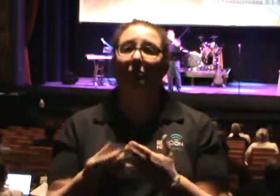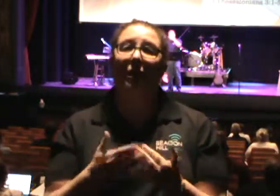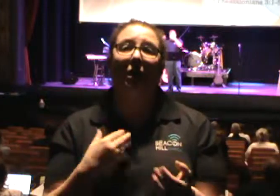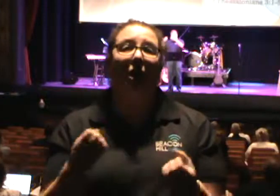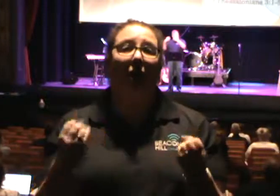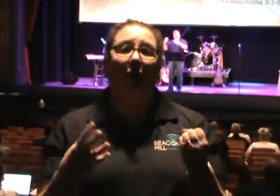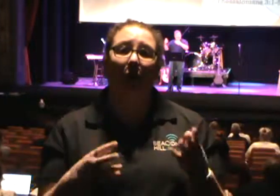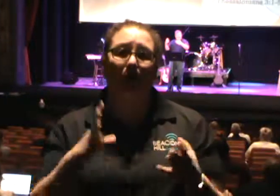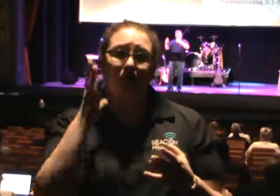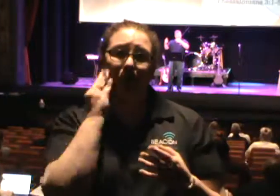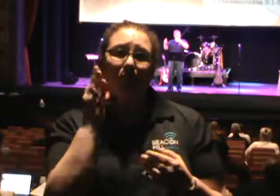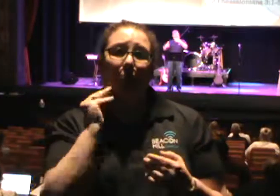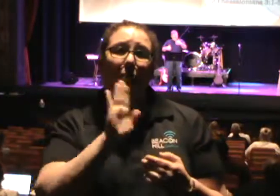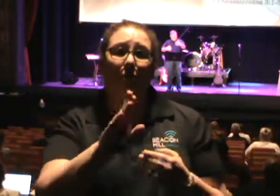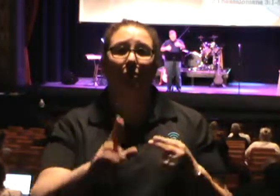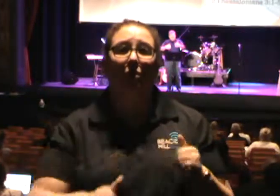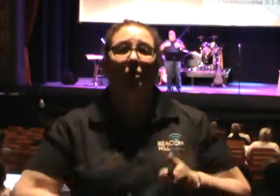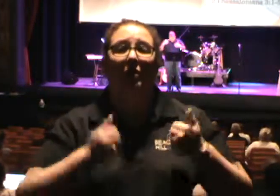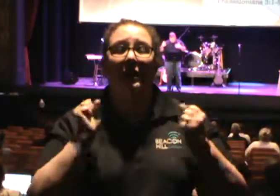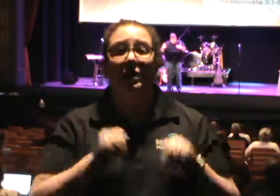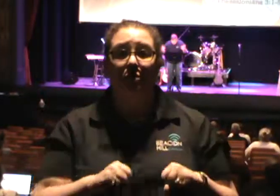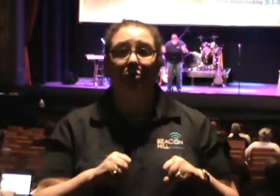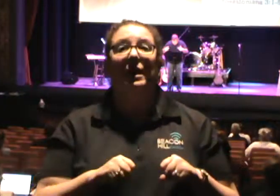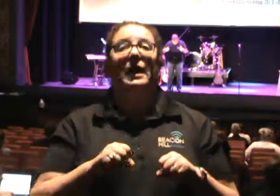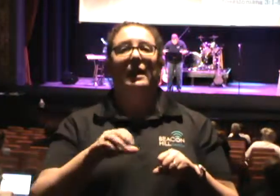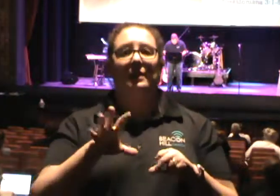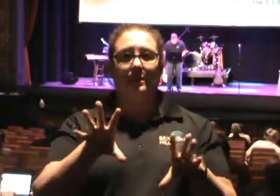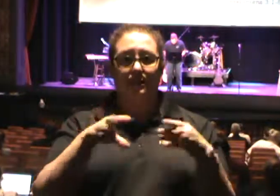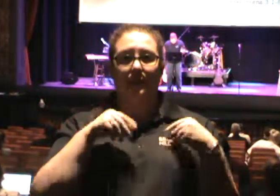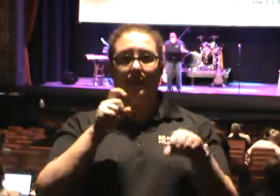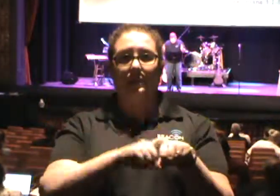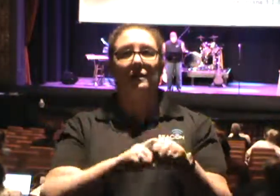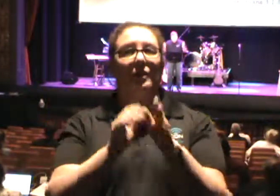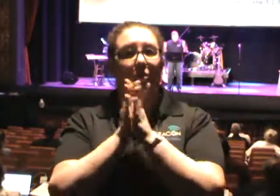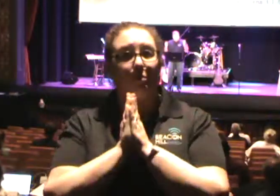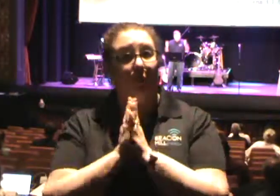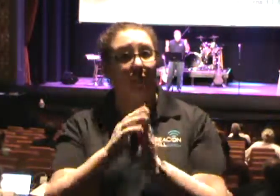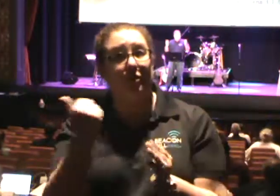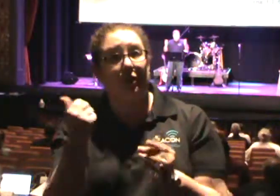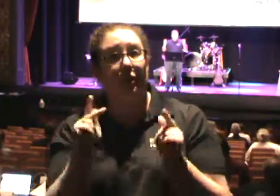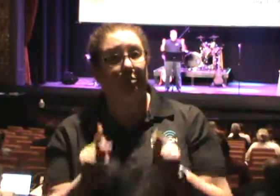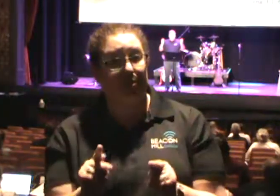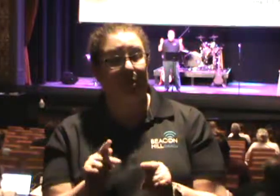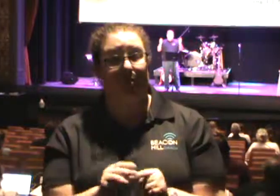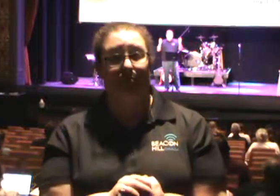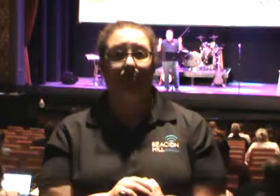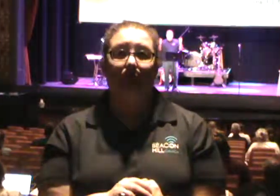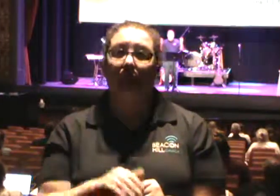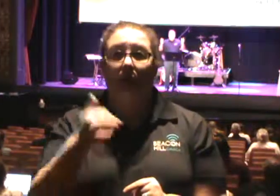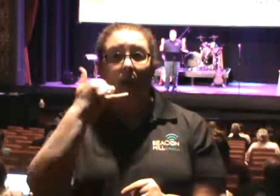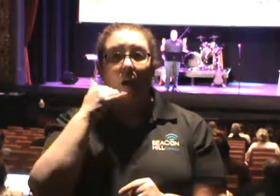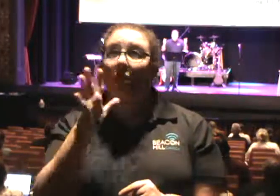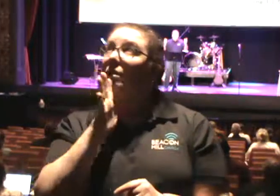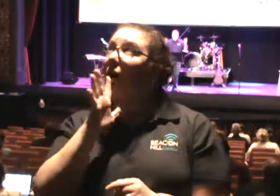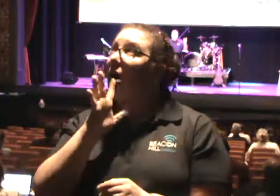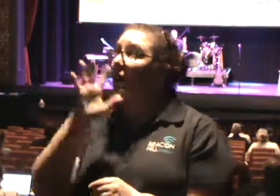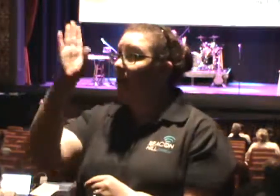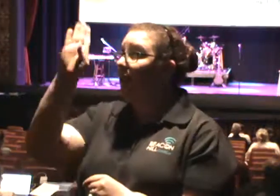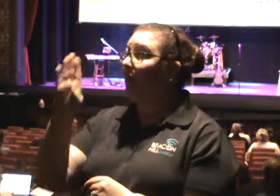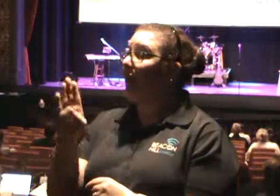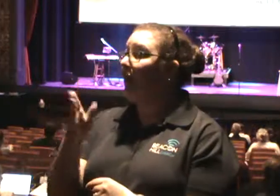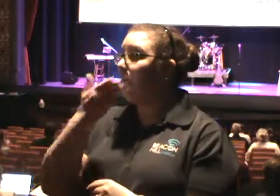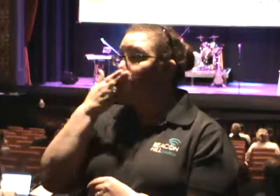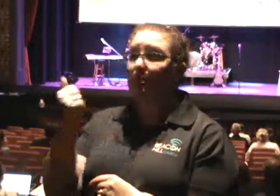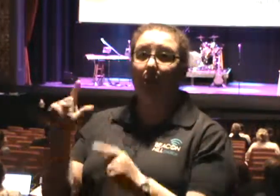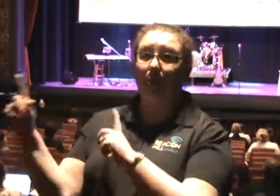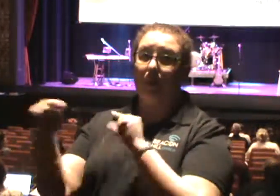you've got going on in your life, you can take time to pray for someone else. Because I don't know about you. Talking to God about it is better than